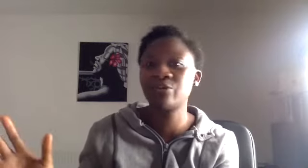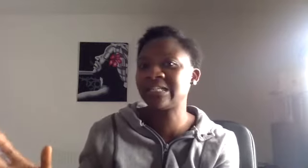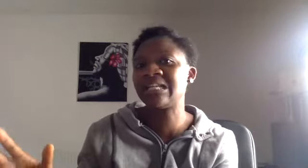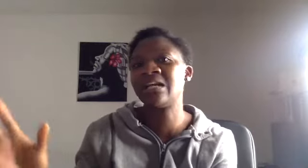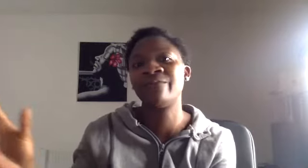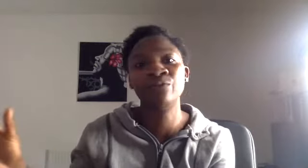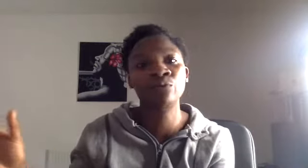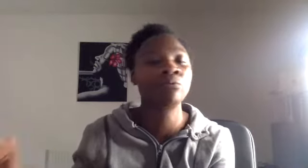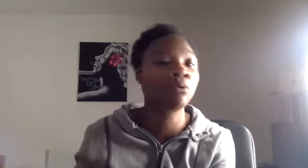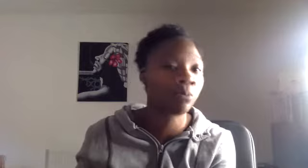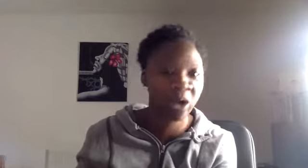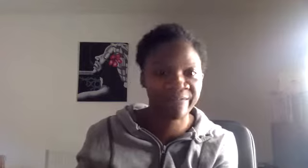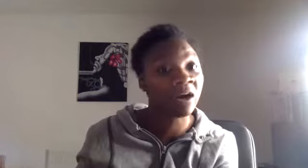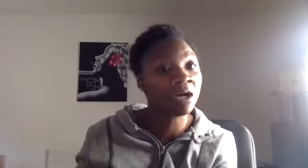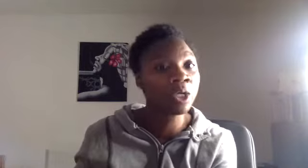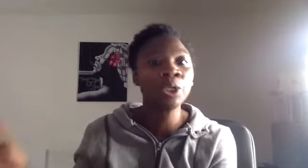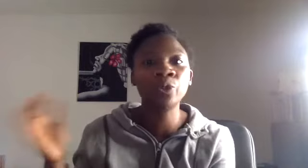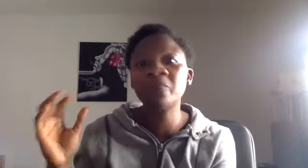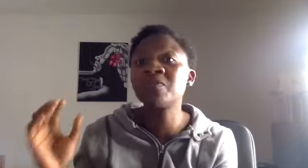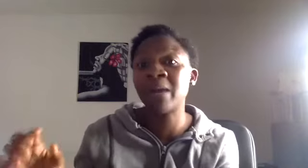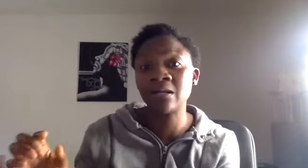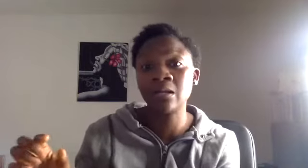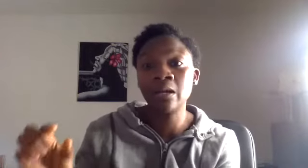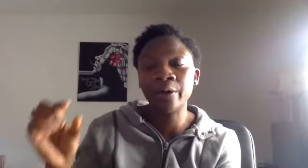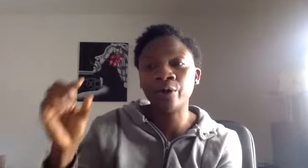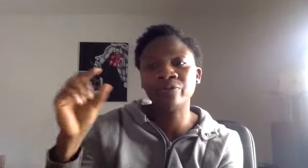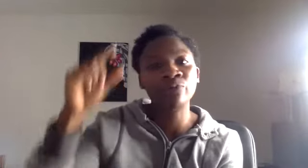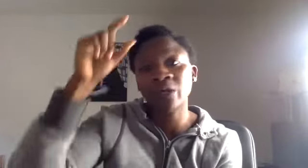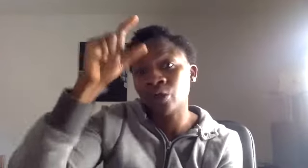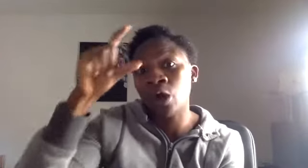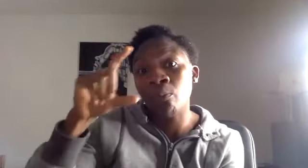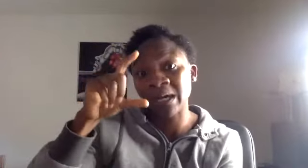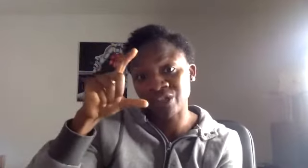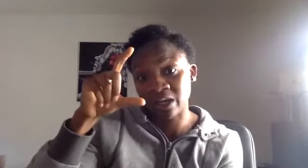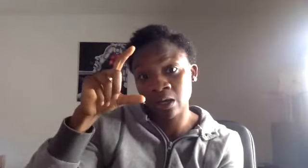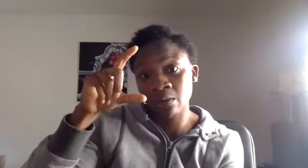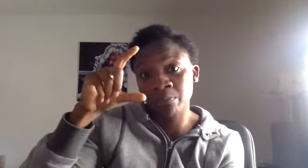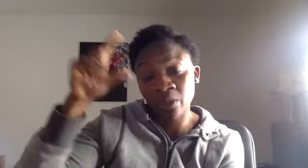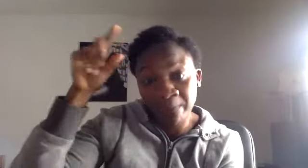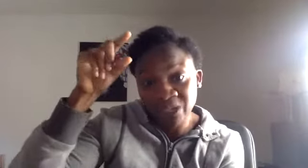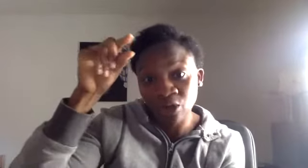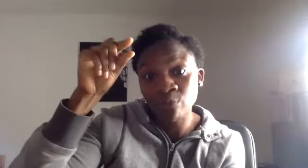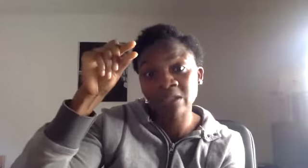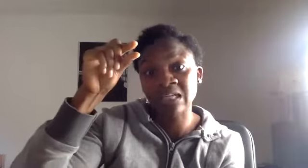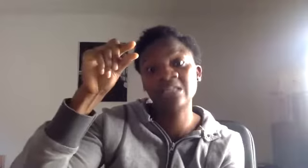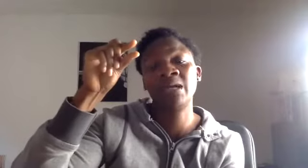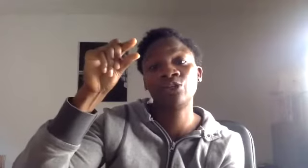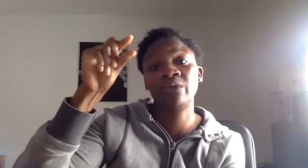christening, a funeral, or whatever. You have spent on, you've done your whole budget. But the budget almost needs to make sure it